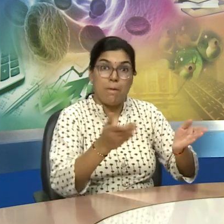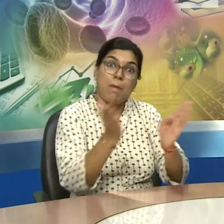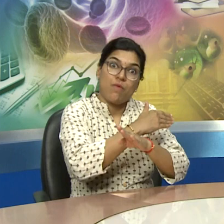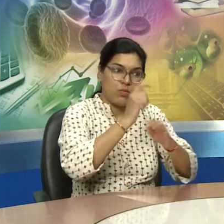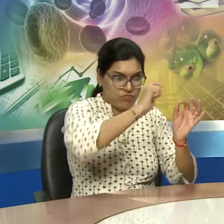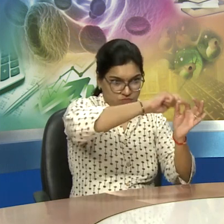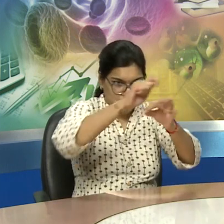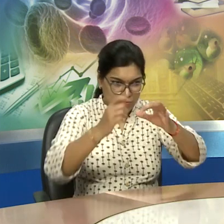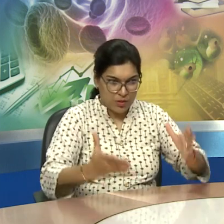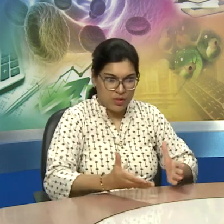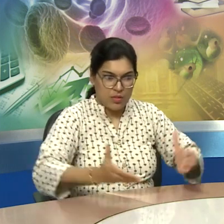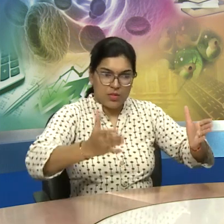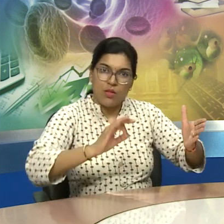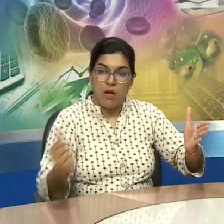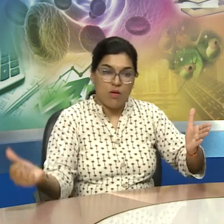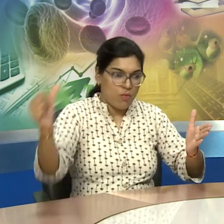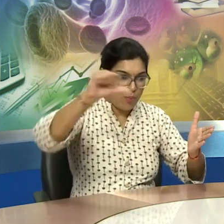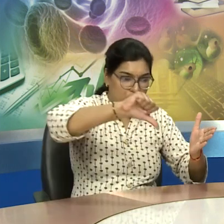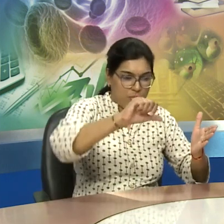this process was known as smelting